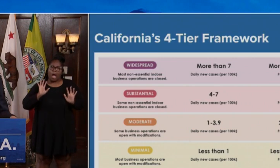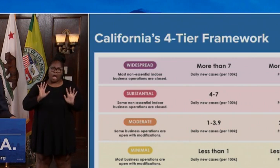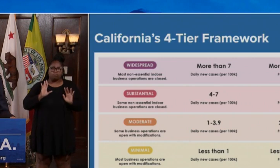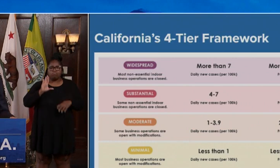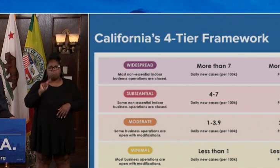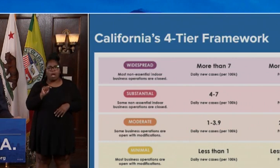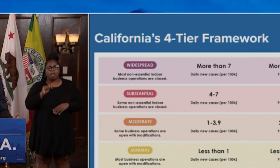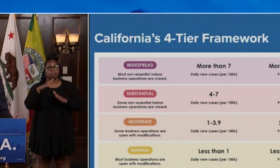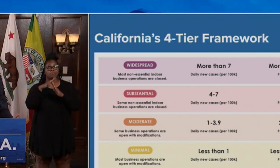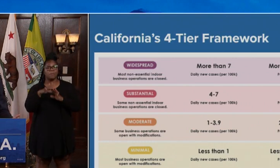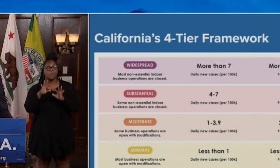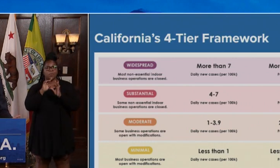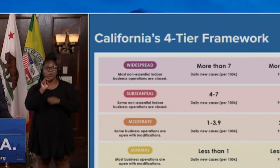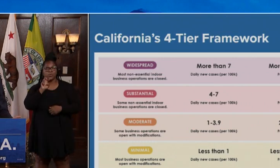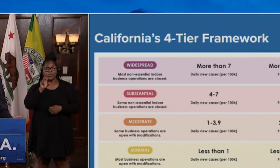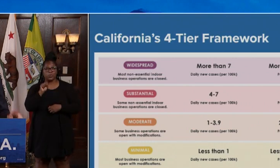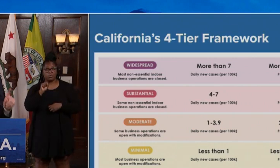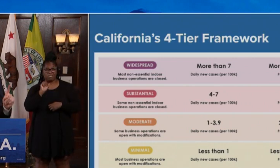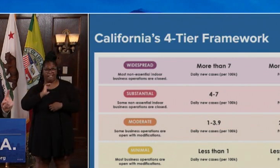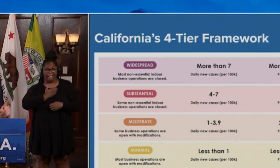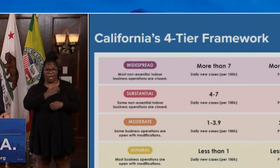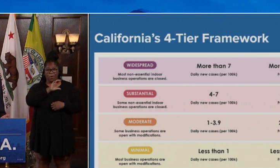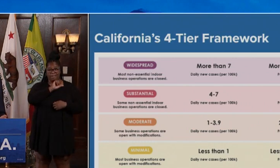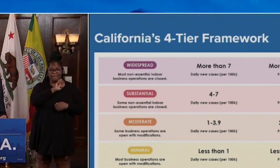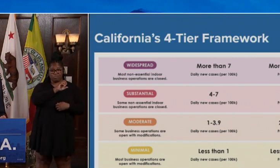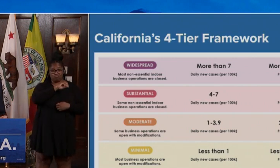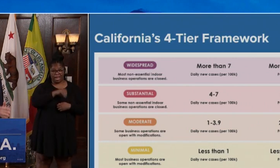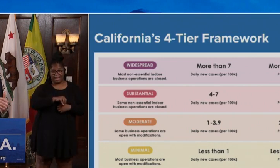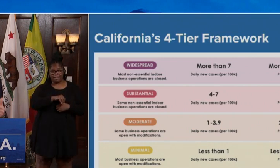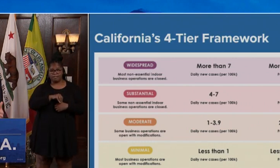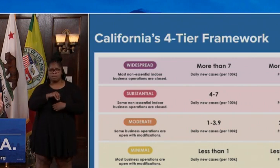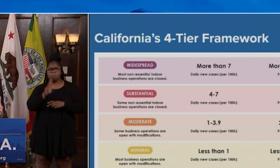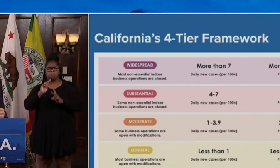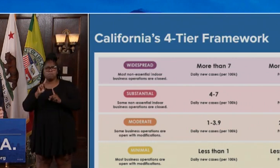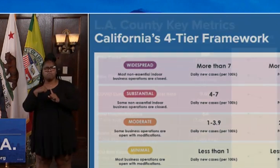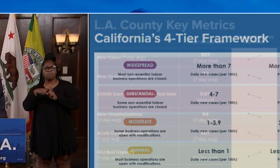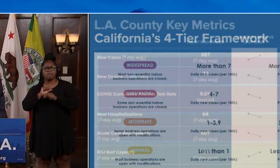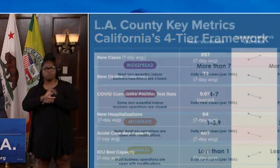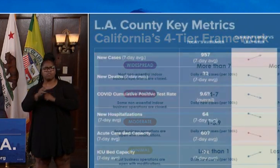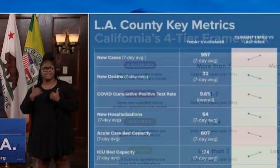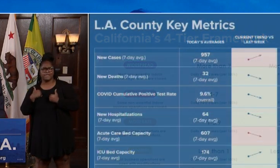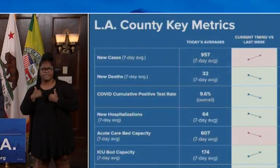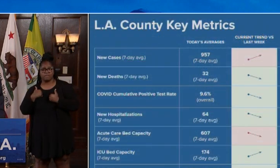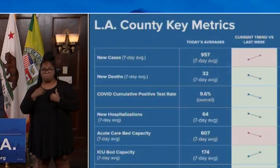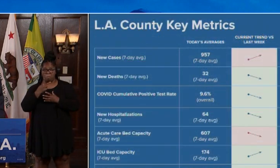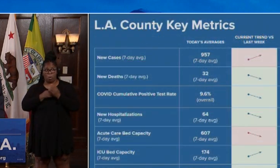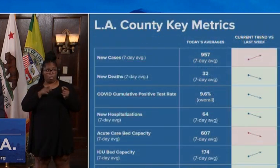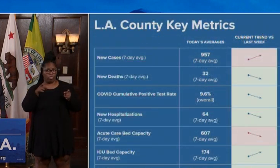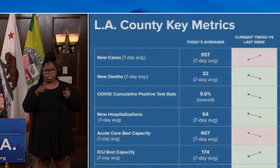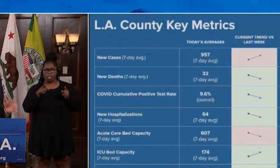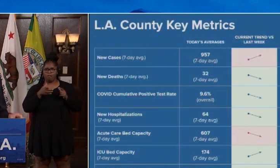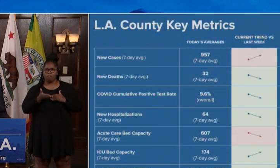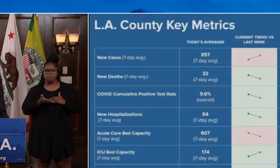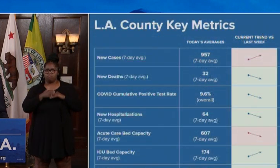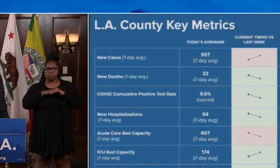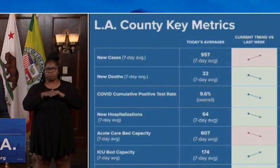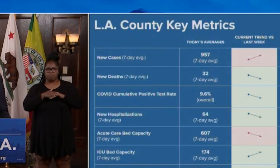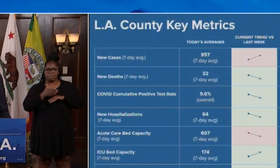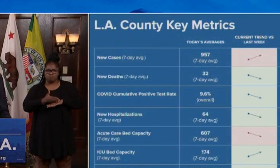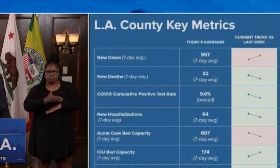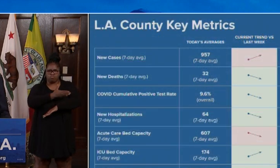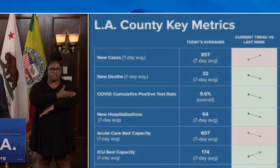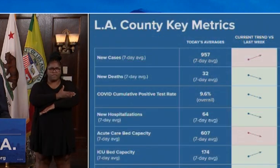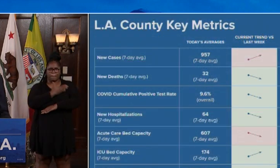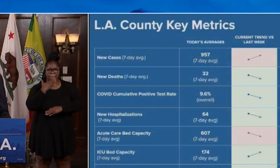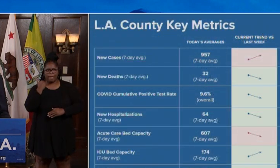most important to the state, the case rate and the positivity rate continue to improve here in Los Angeles. That means that if we keep